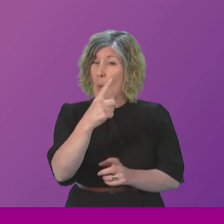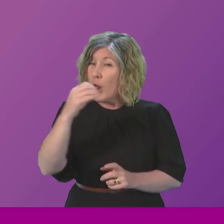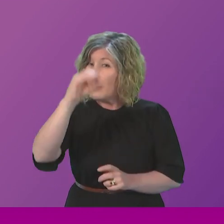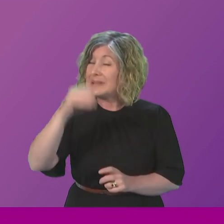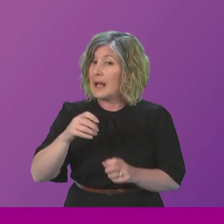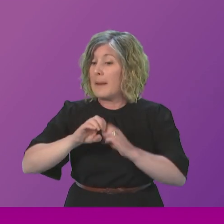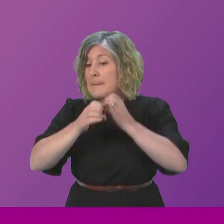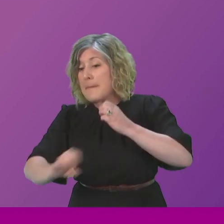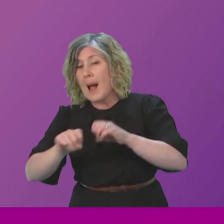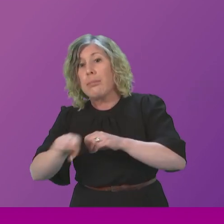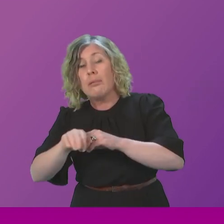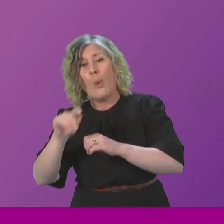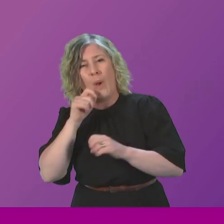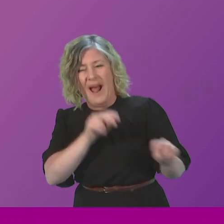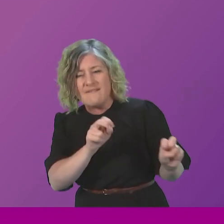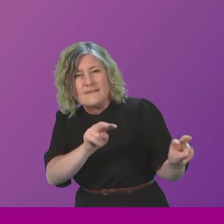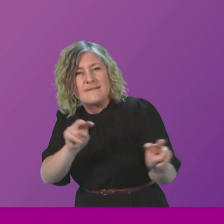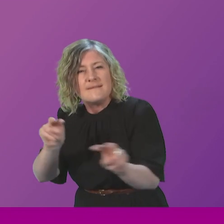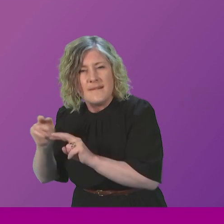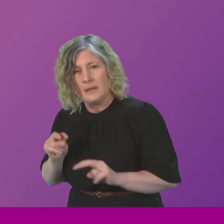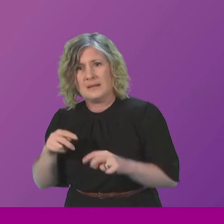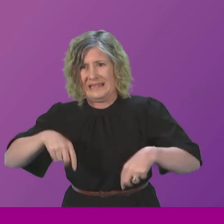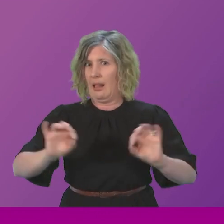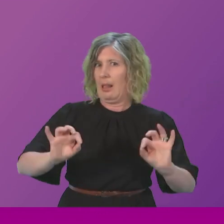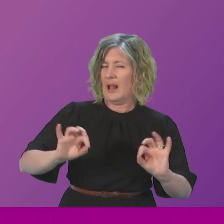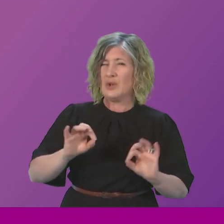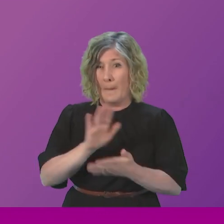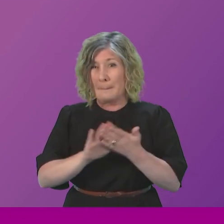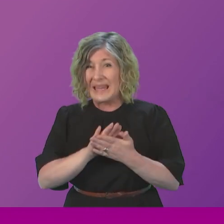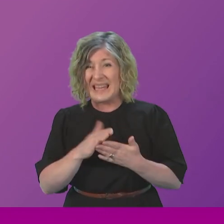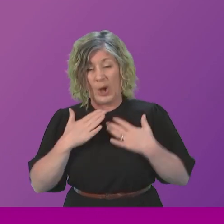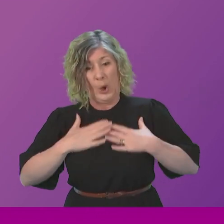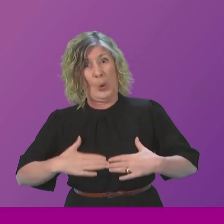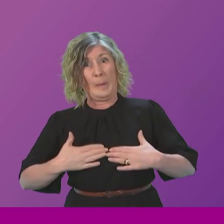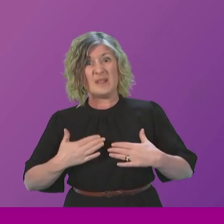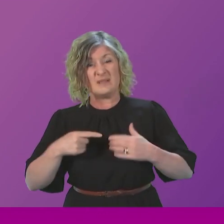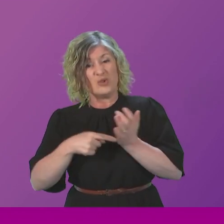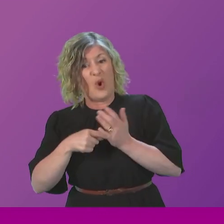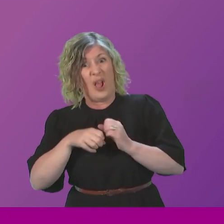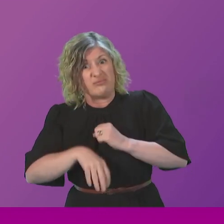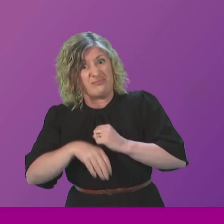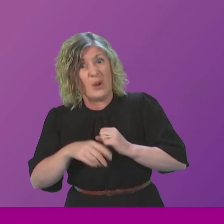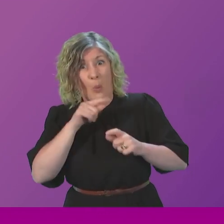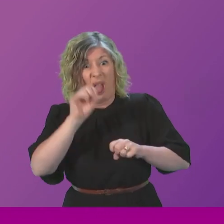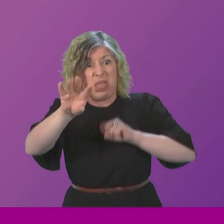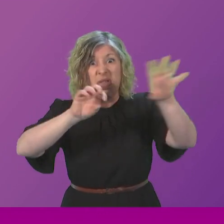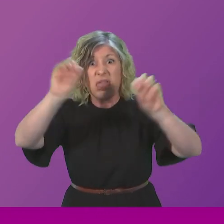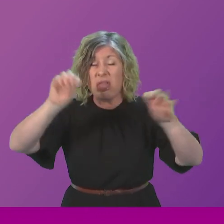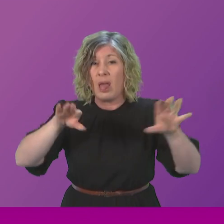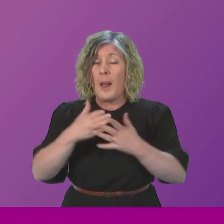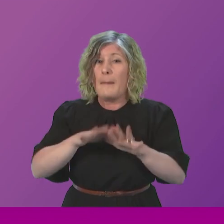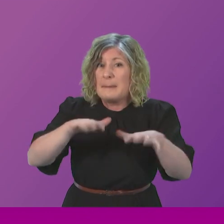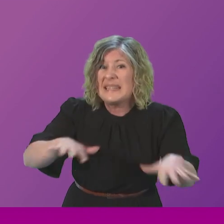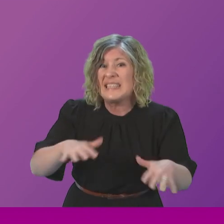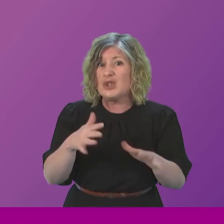at what we have discovered in the last few weeks. Human waste dumped around Scotland's best loved beaches, wetlands of international